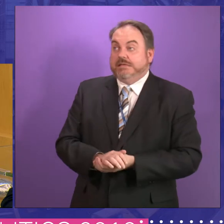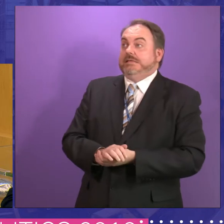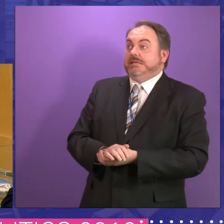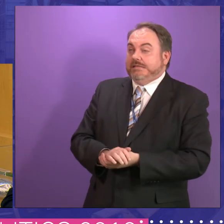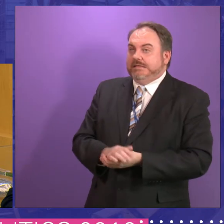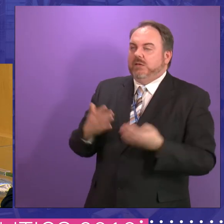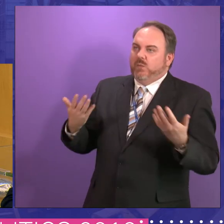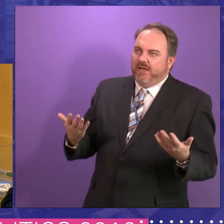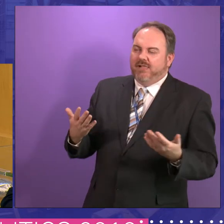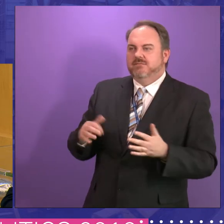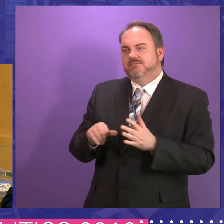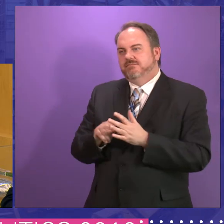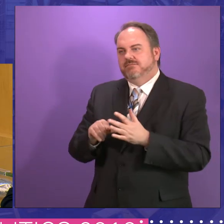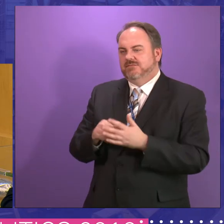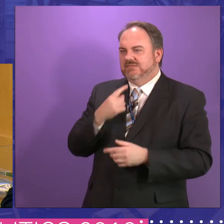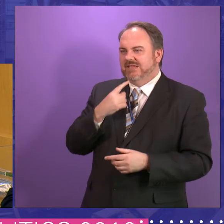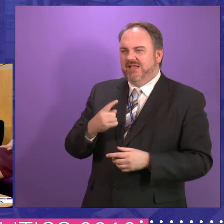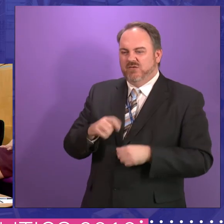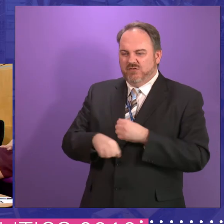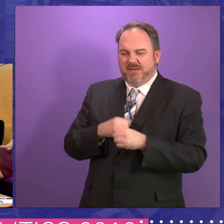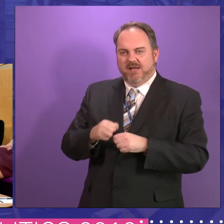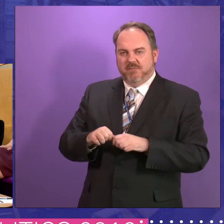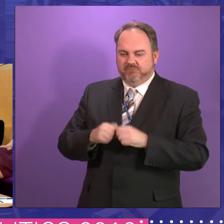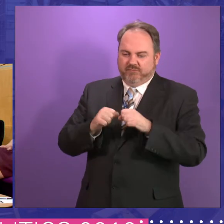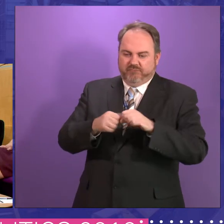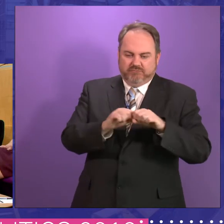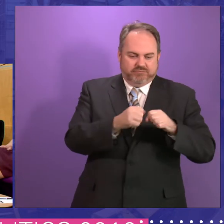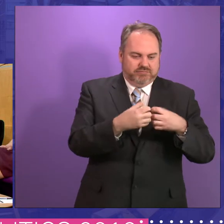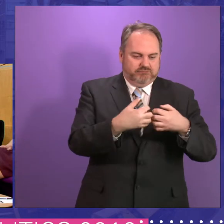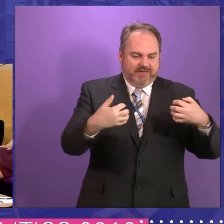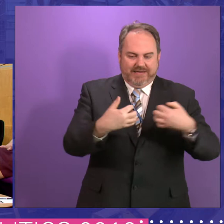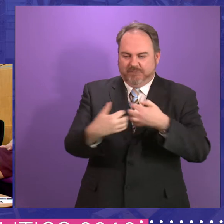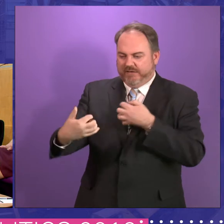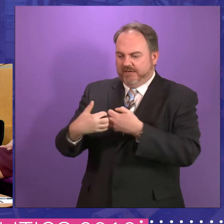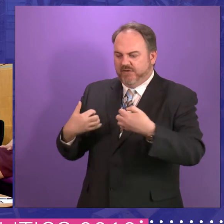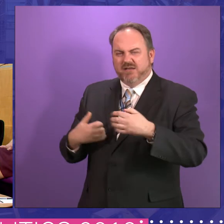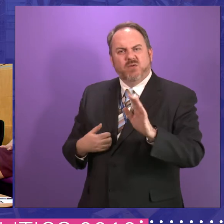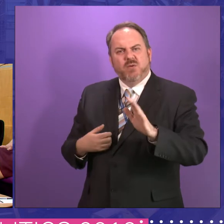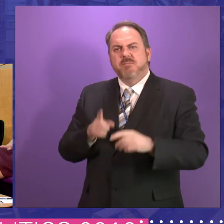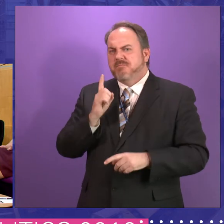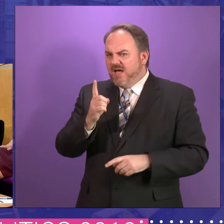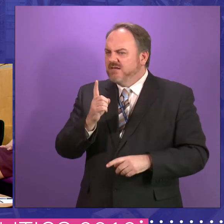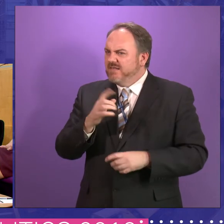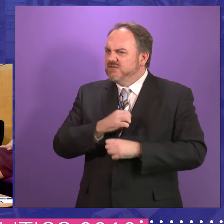a bit frightening to think of it as being fragmentation, as if everything's breaking apart. There are huge stresses.